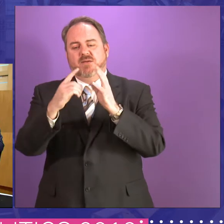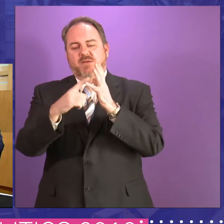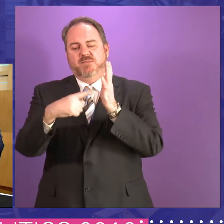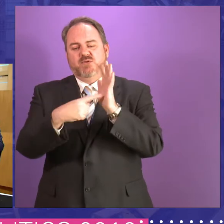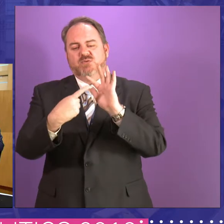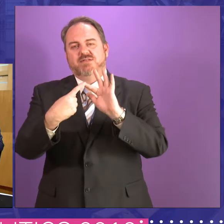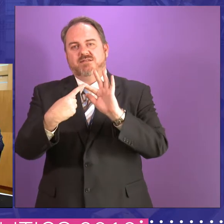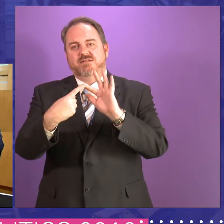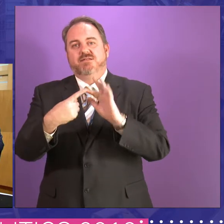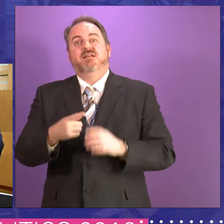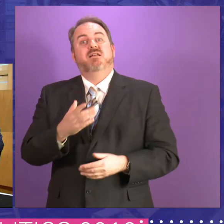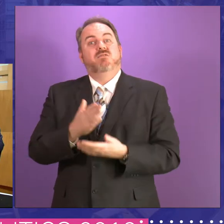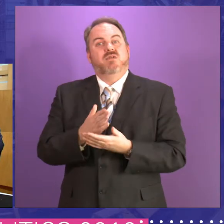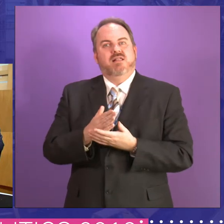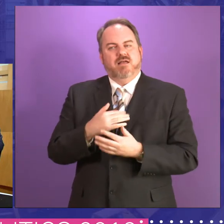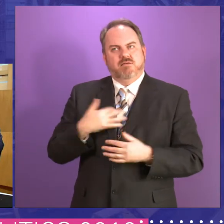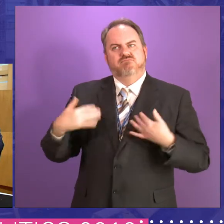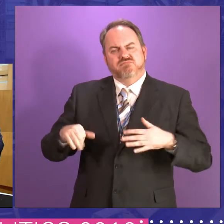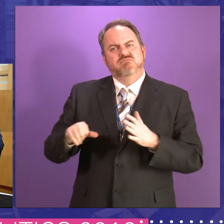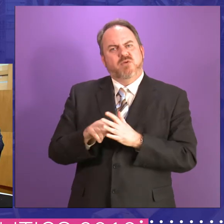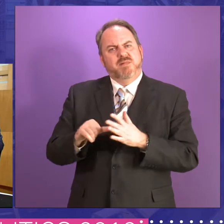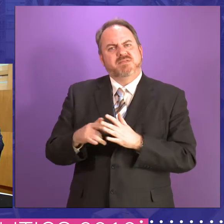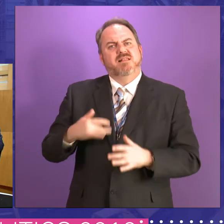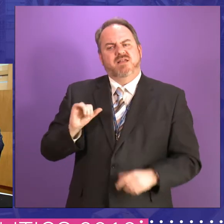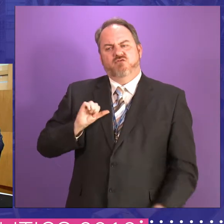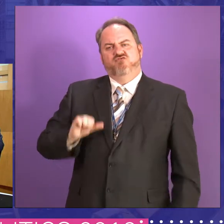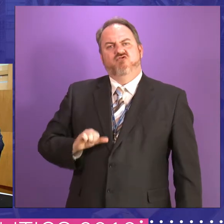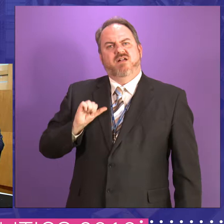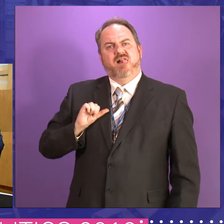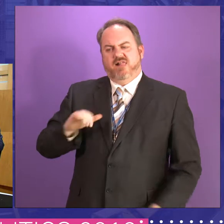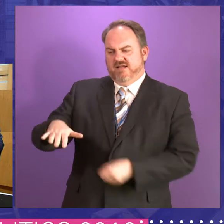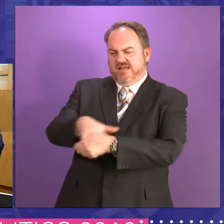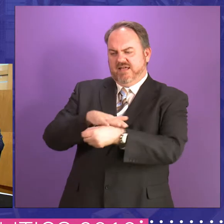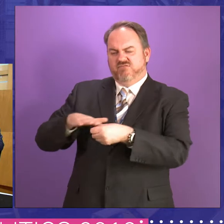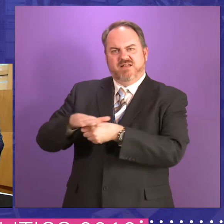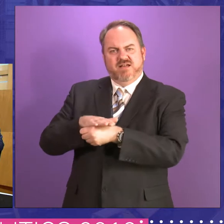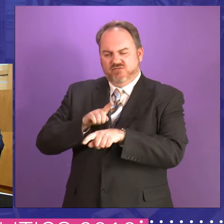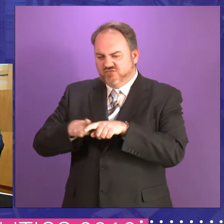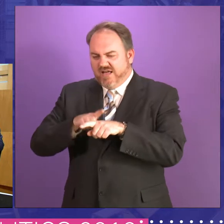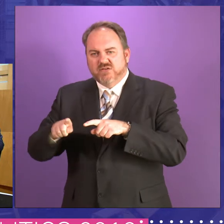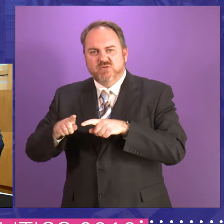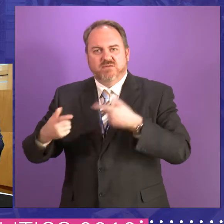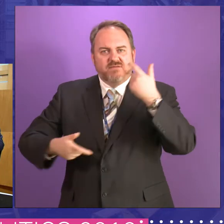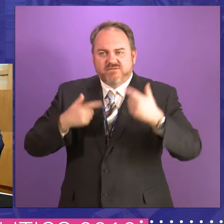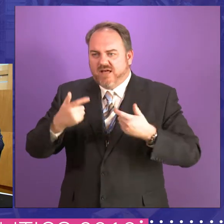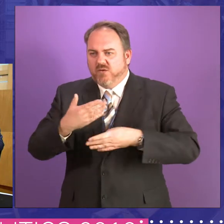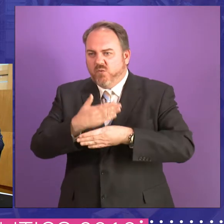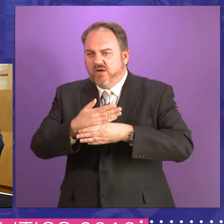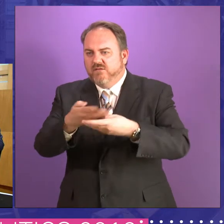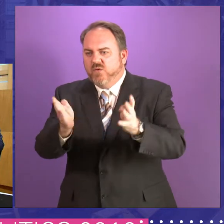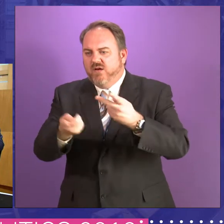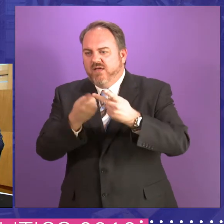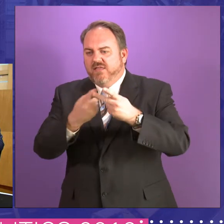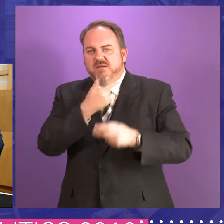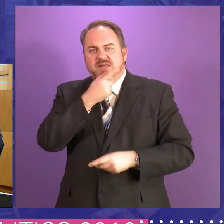challenges of living in a rural area, trying to run a business and trying to create employment. And then I became